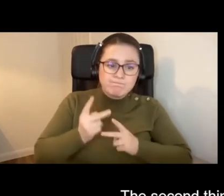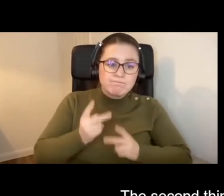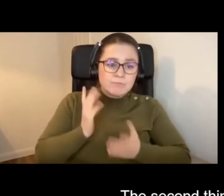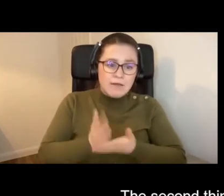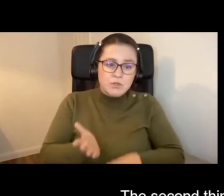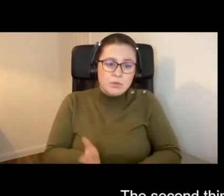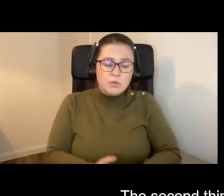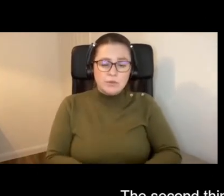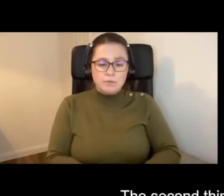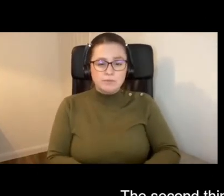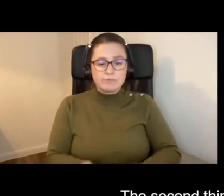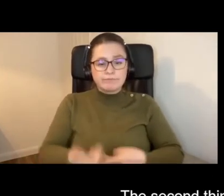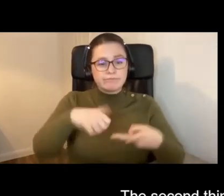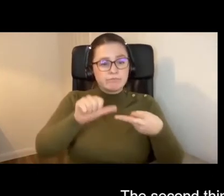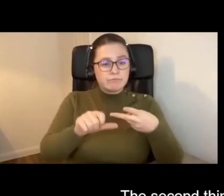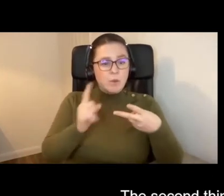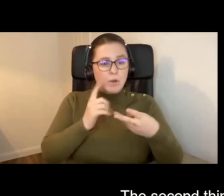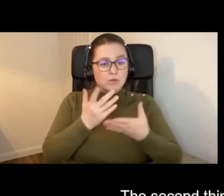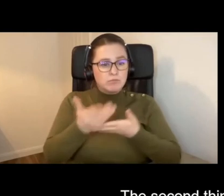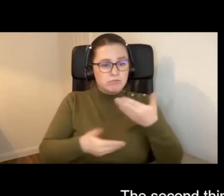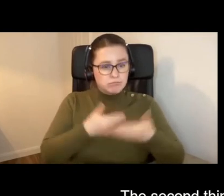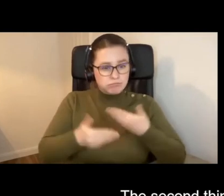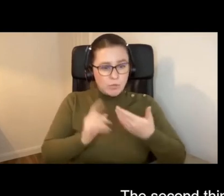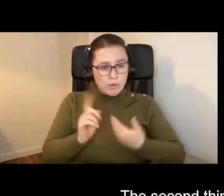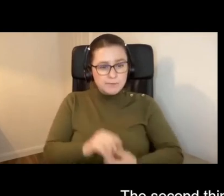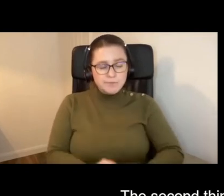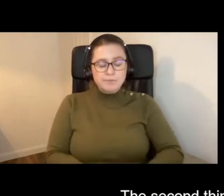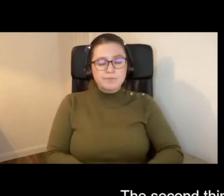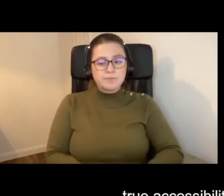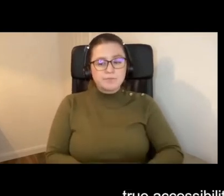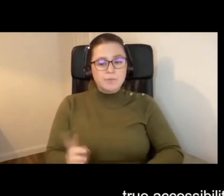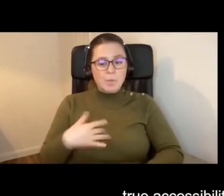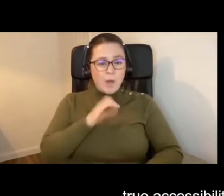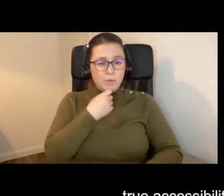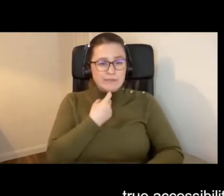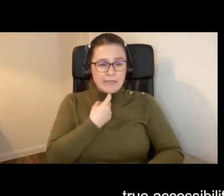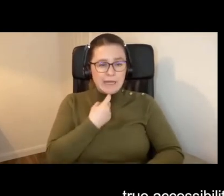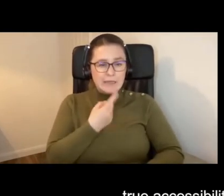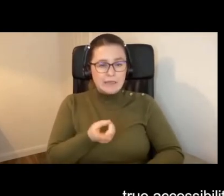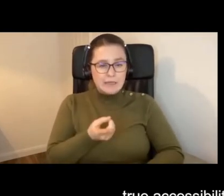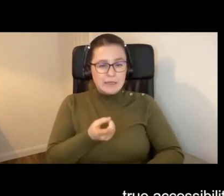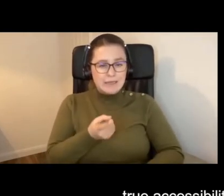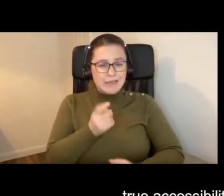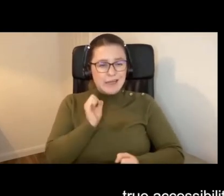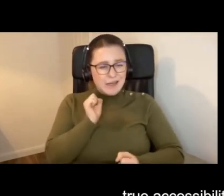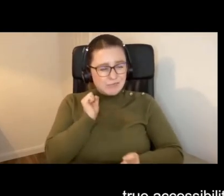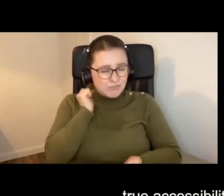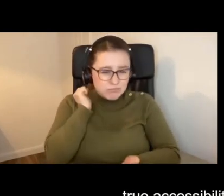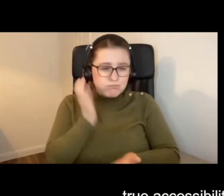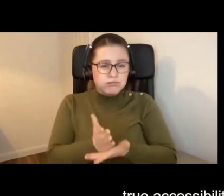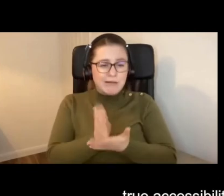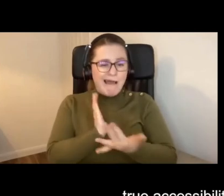The second thing I want to talk about is what I would say is true accessibility.